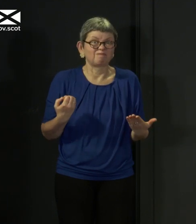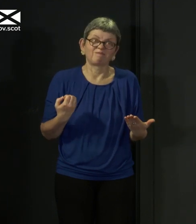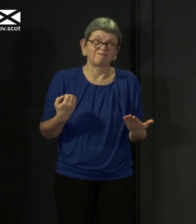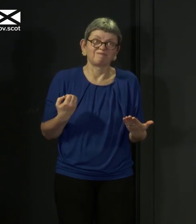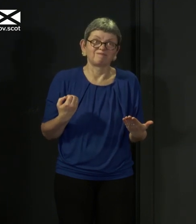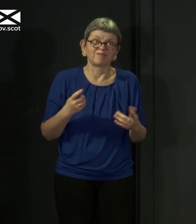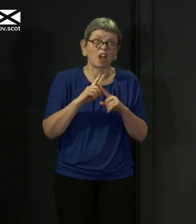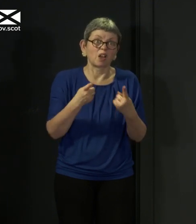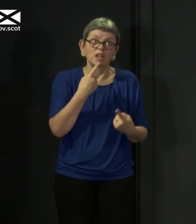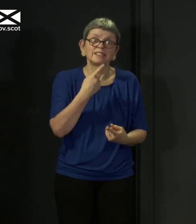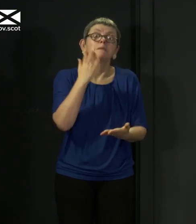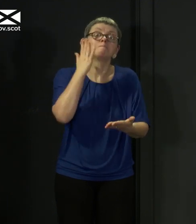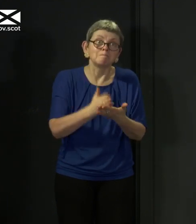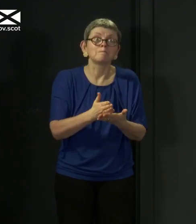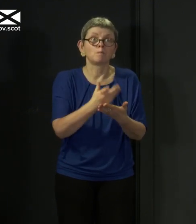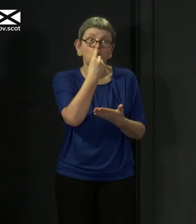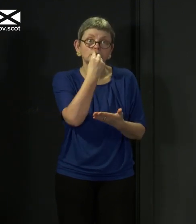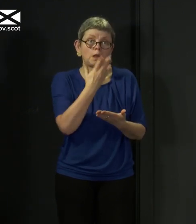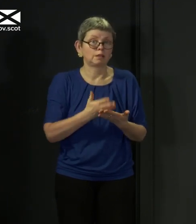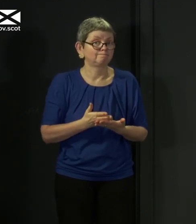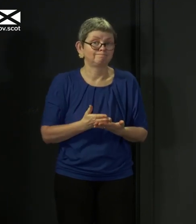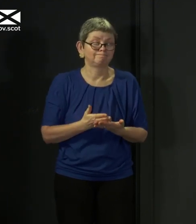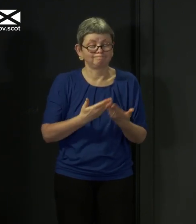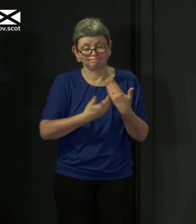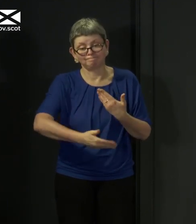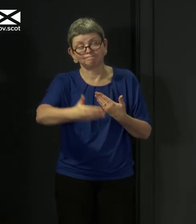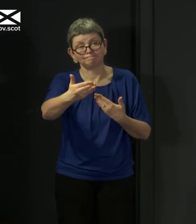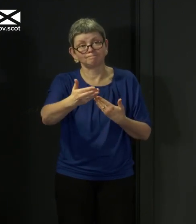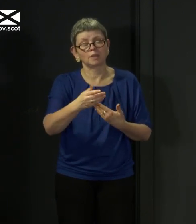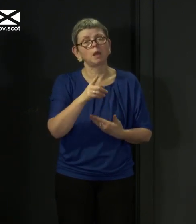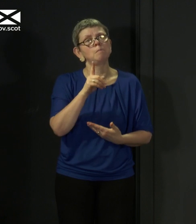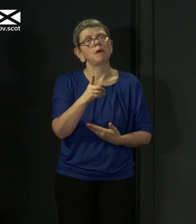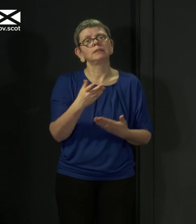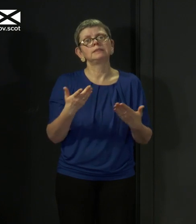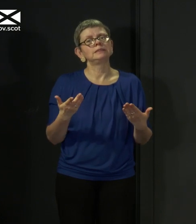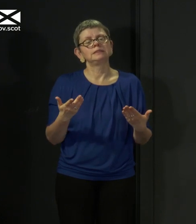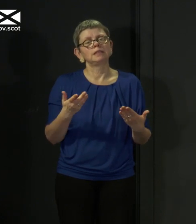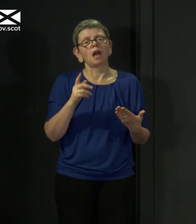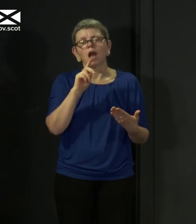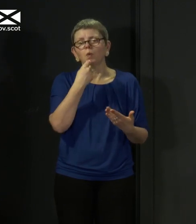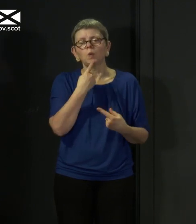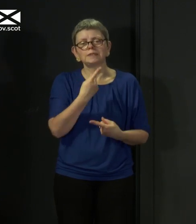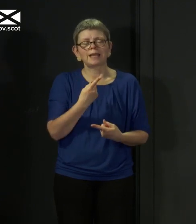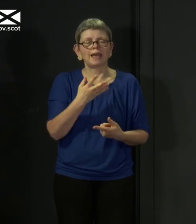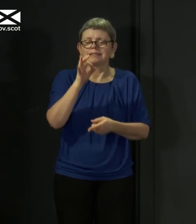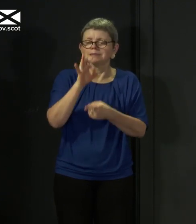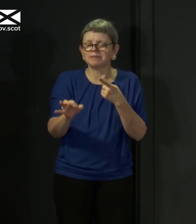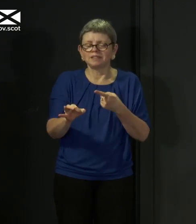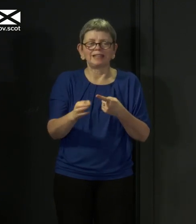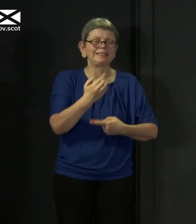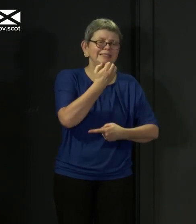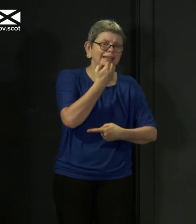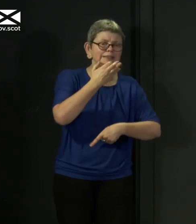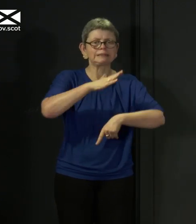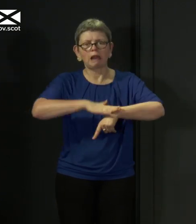path that still lies ahead of us in this virus. But beyond that, I'm not going to get dragged into giving definitive answers and specific dates and